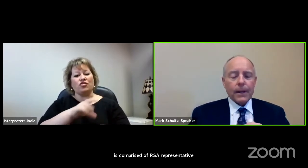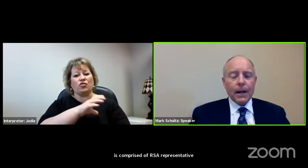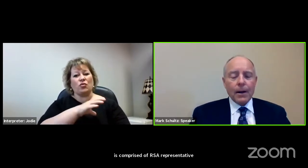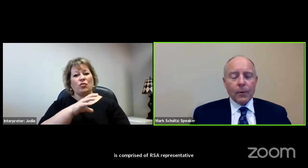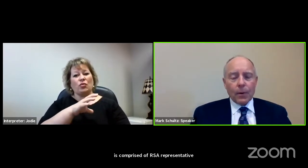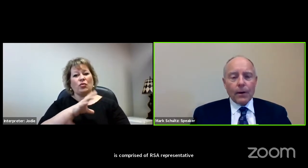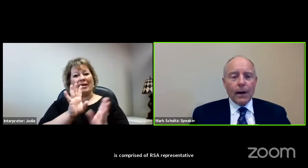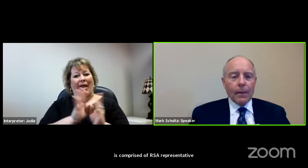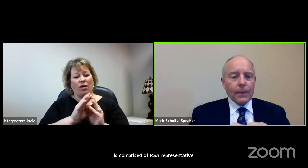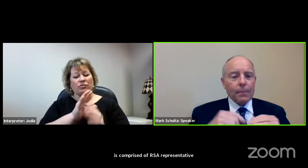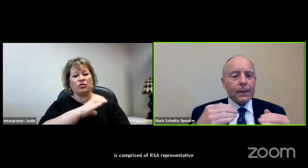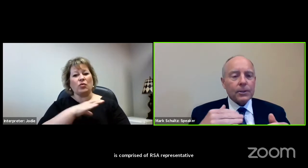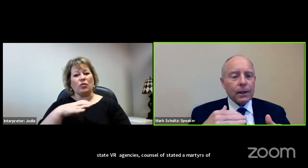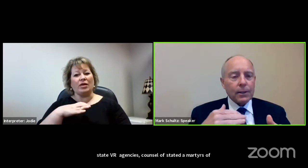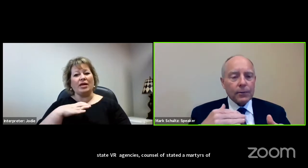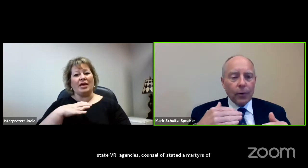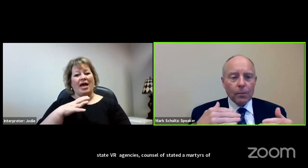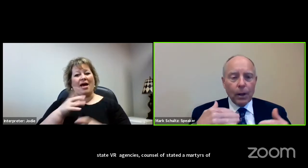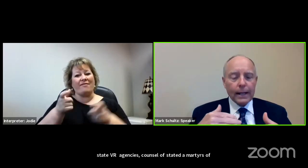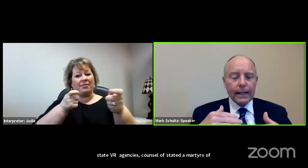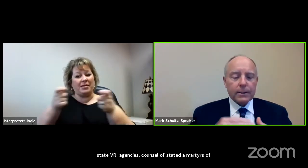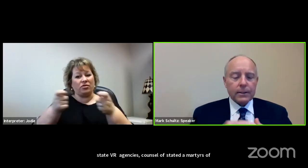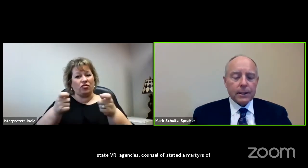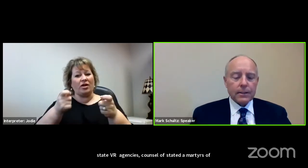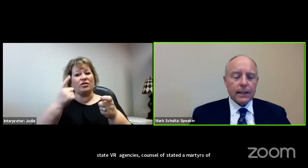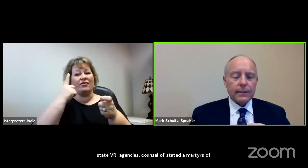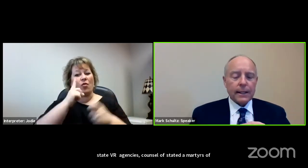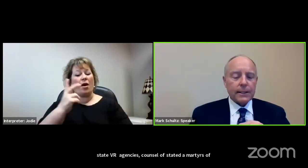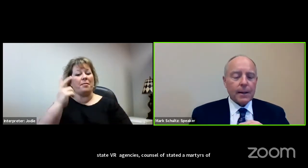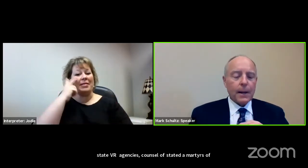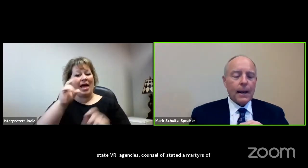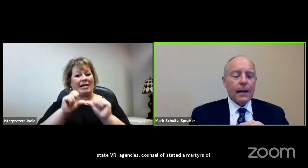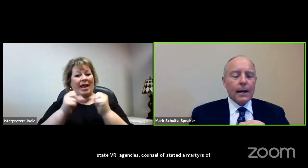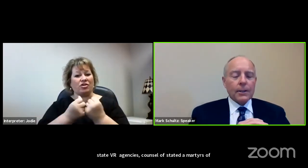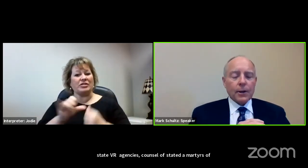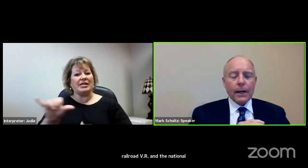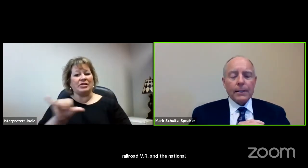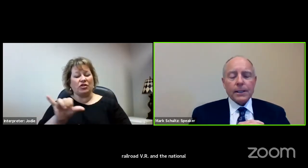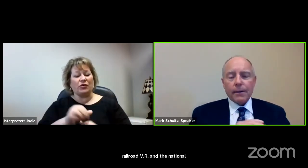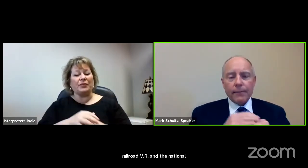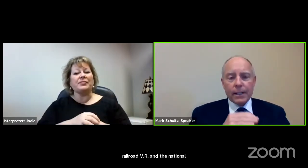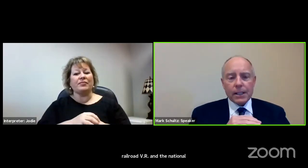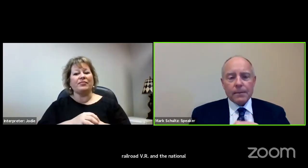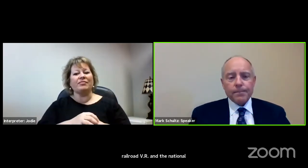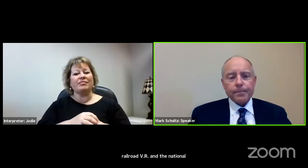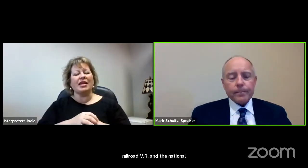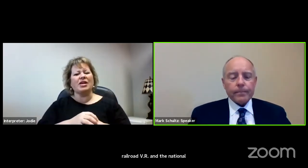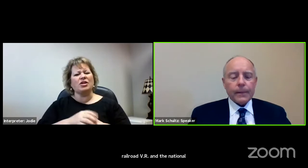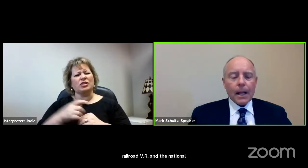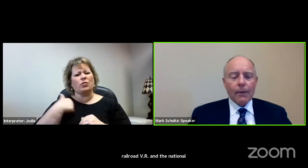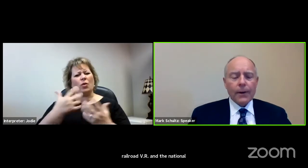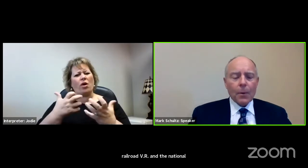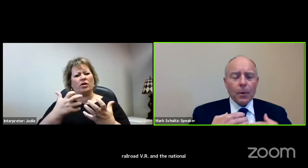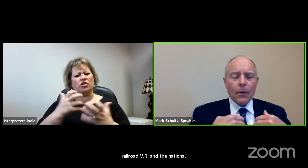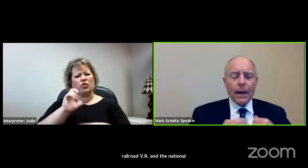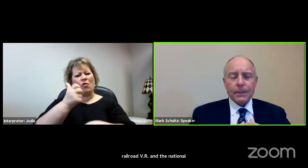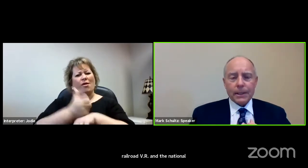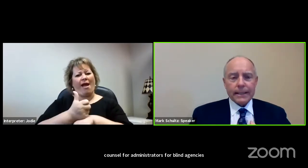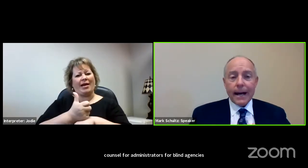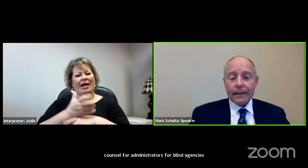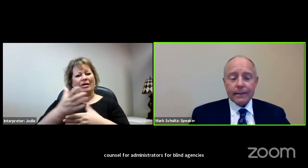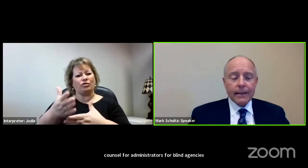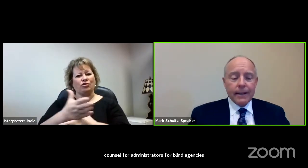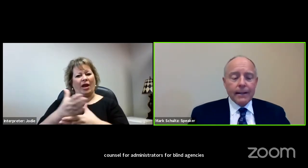for Administrators for Blind Agencies, NCSAB, to create a shared vision of VR